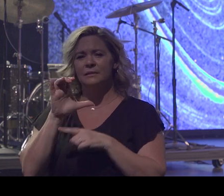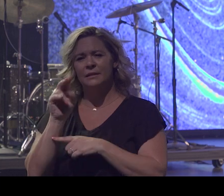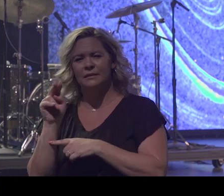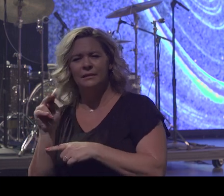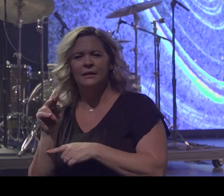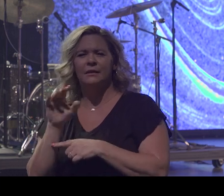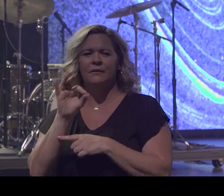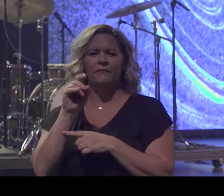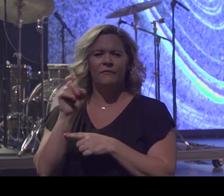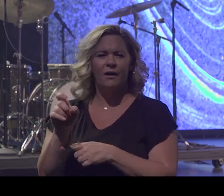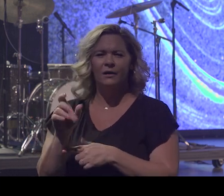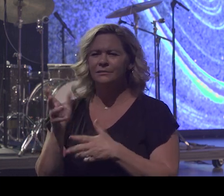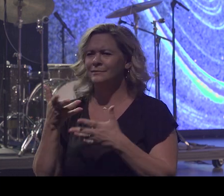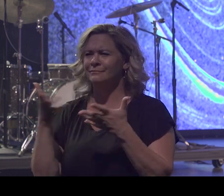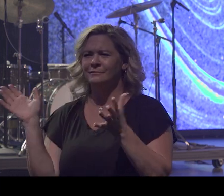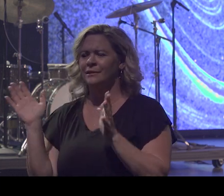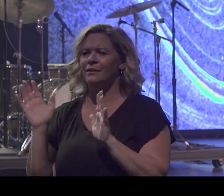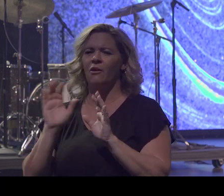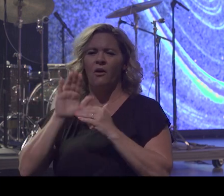all that is garbage.